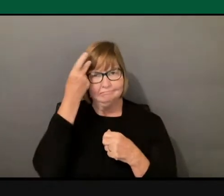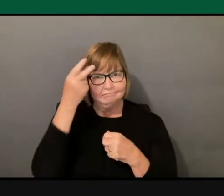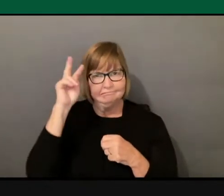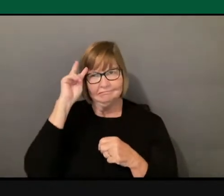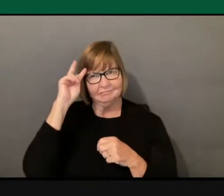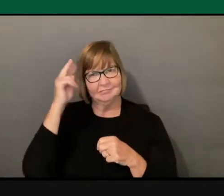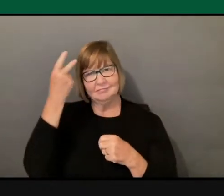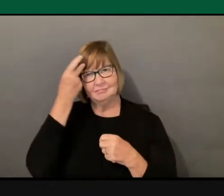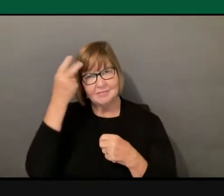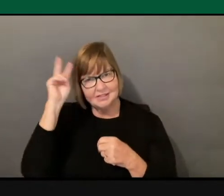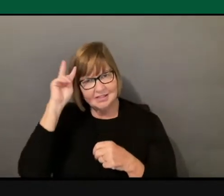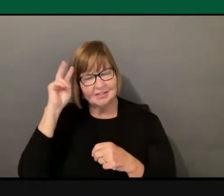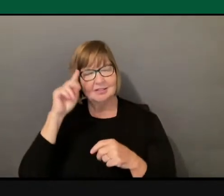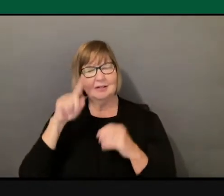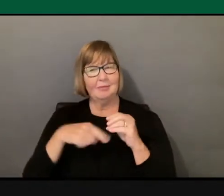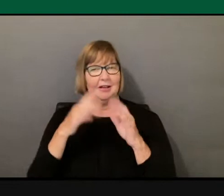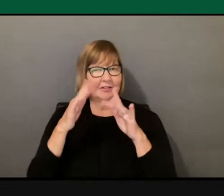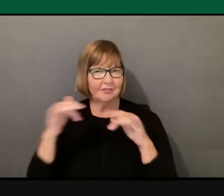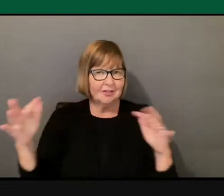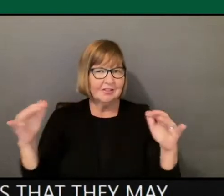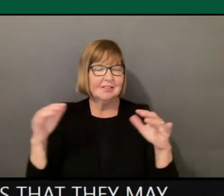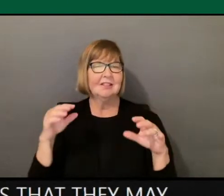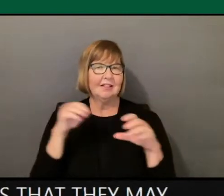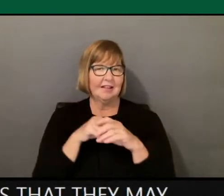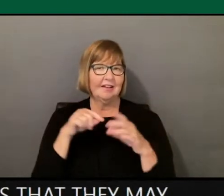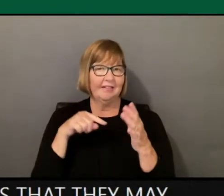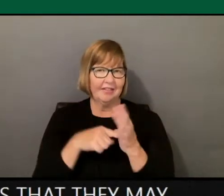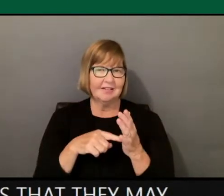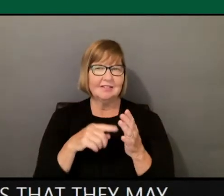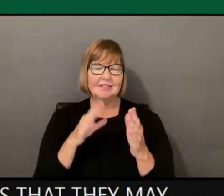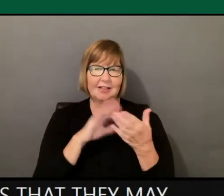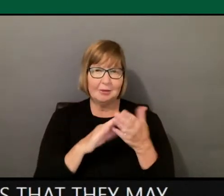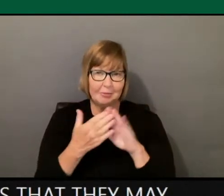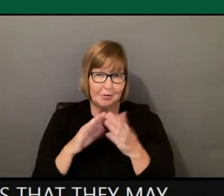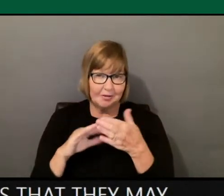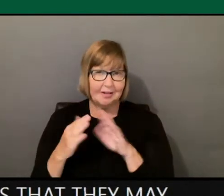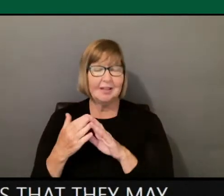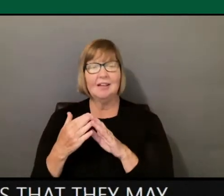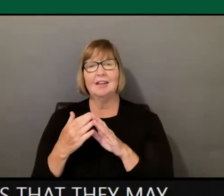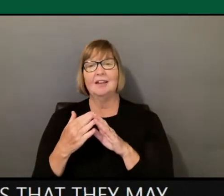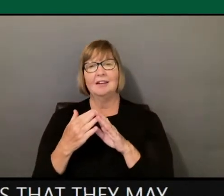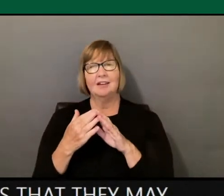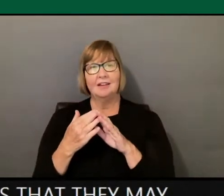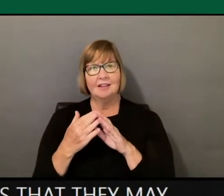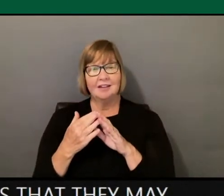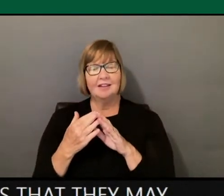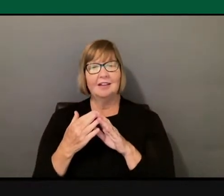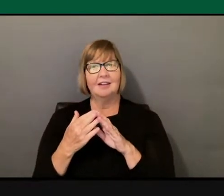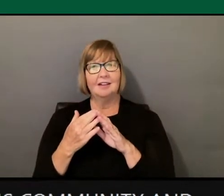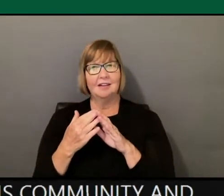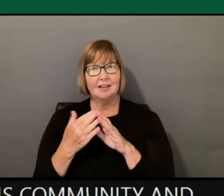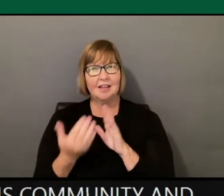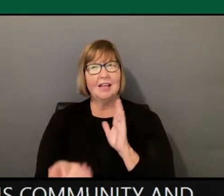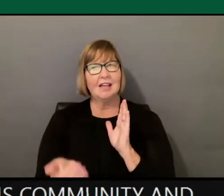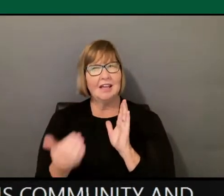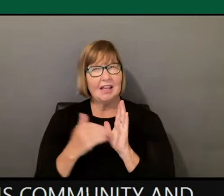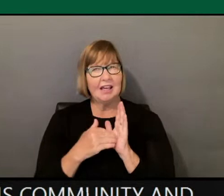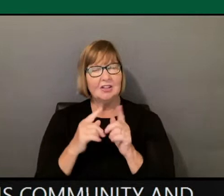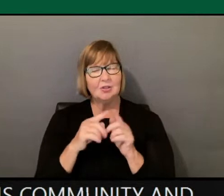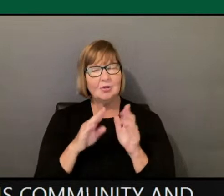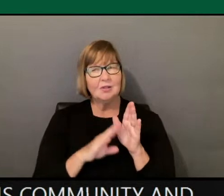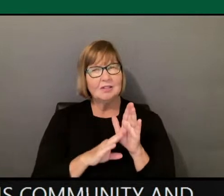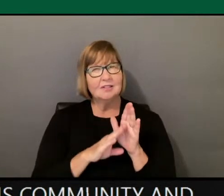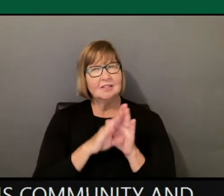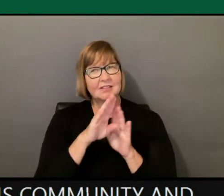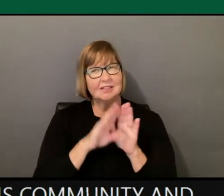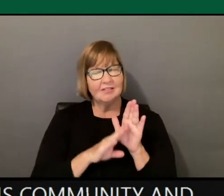the diversity that exists in this community. And to also, right, again, develop agency in